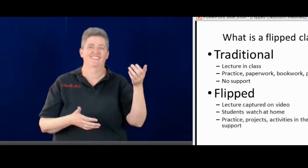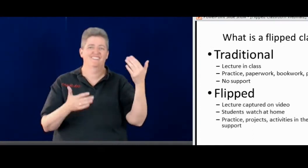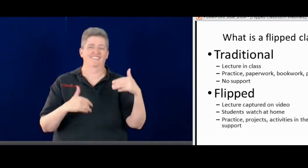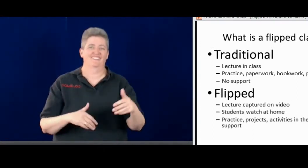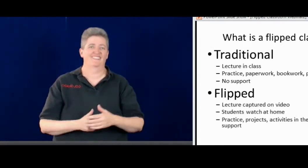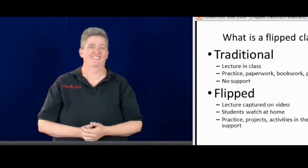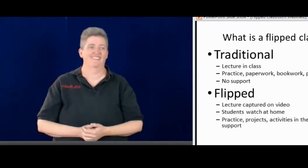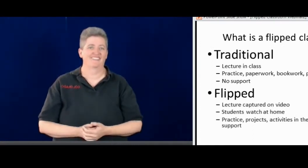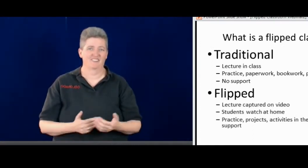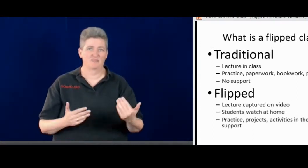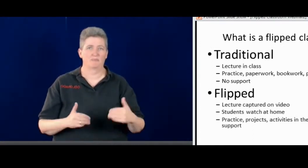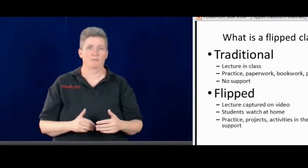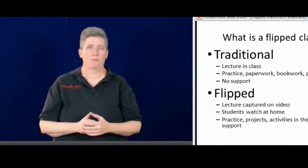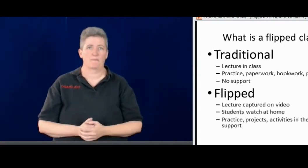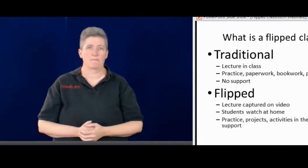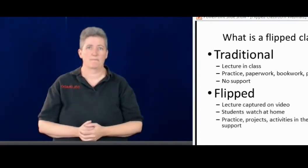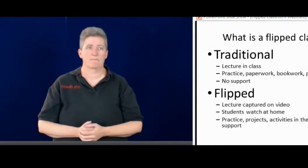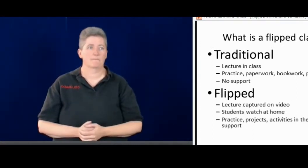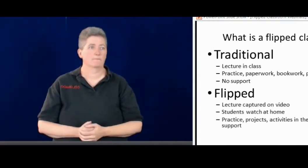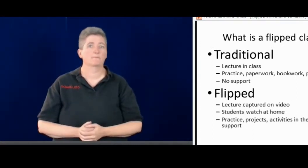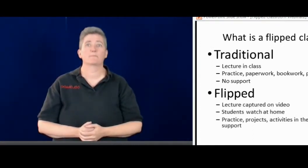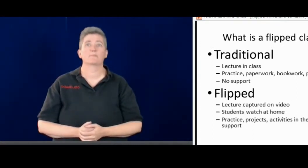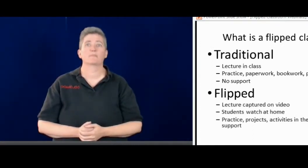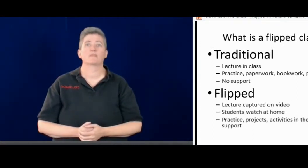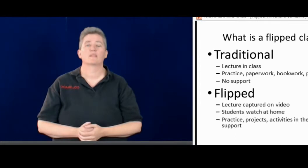First I'll talk about what a flipped classroom is.